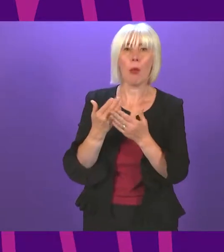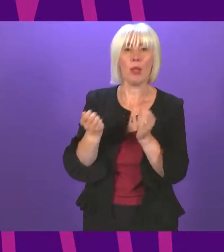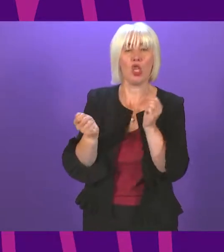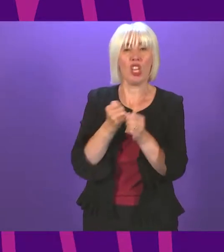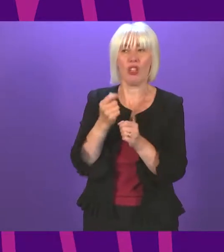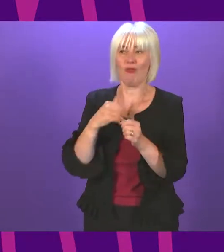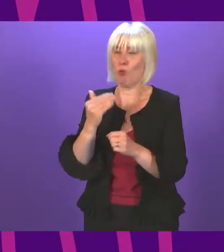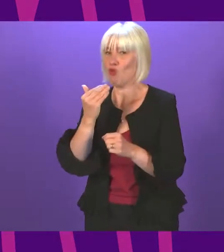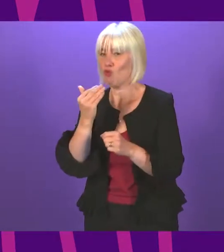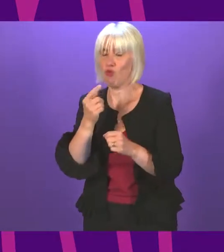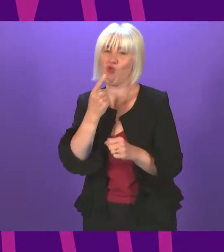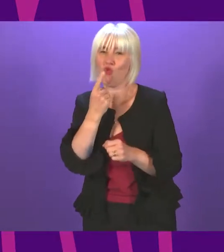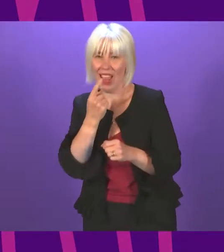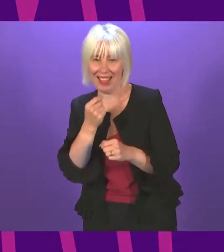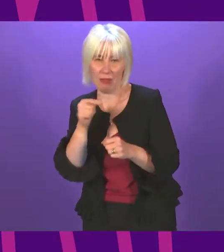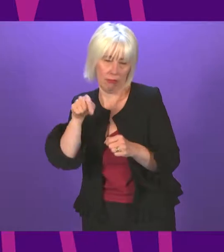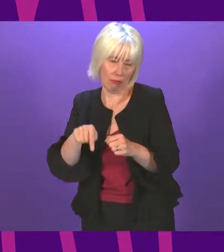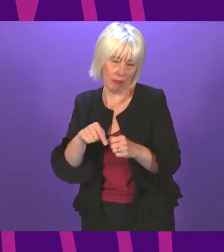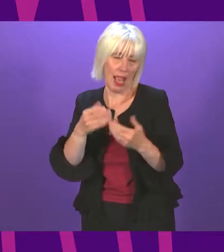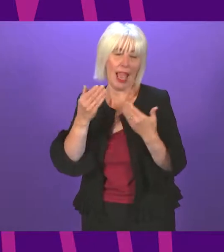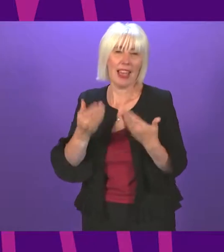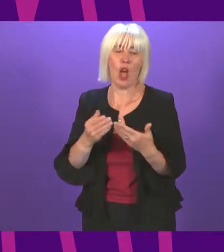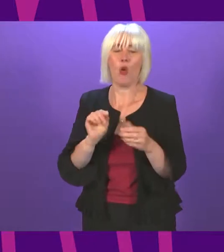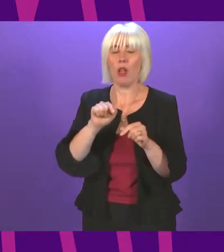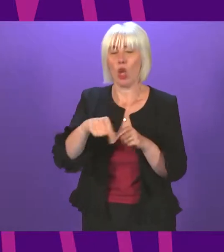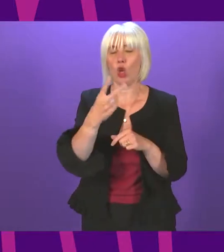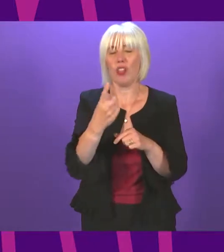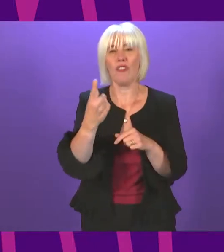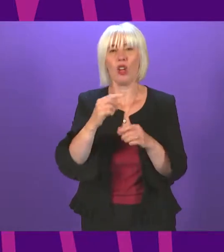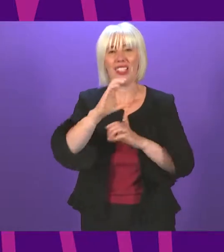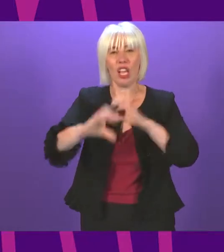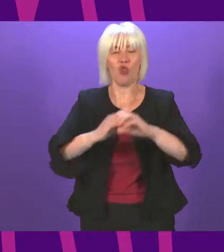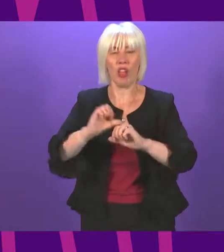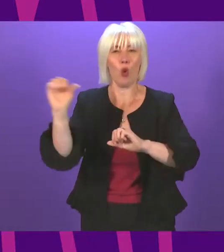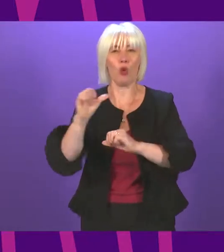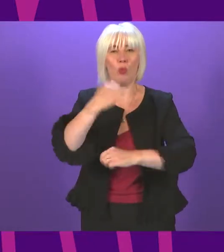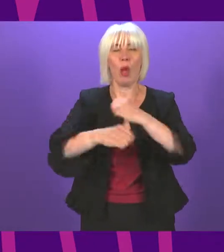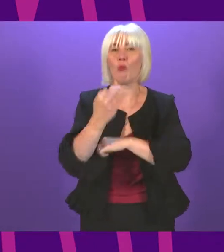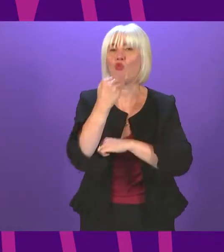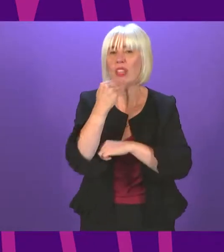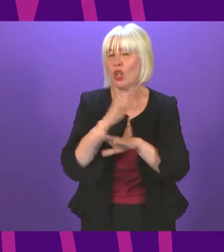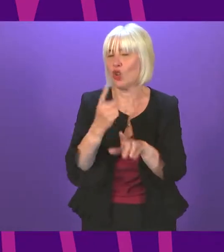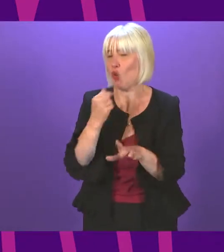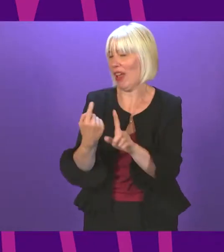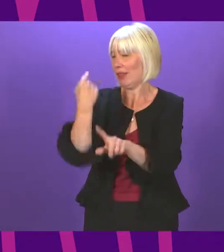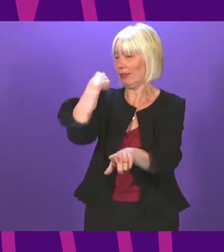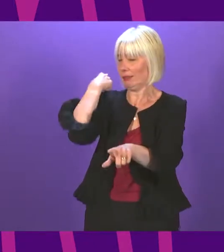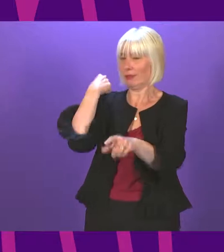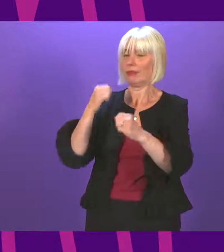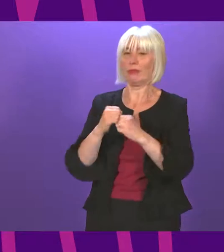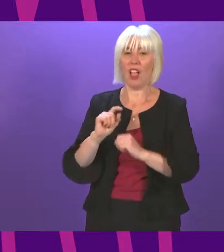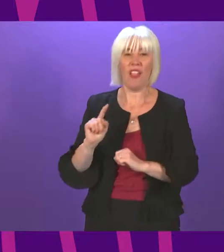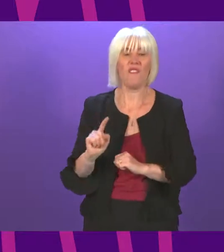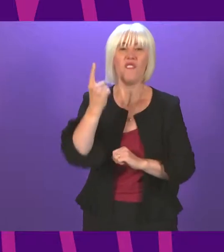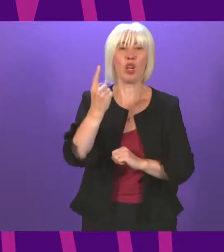and that the colour of the 21st century must be green. This afternoon, we'll take our first place in government, the